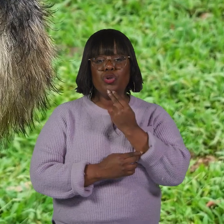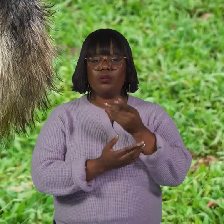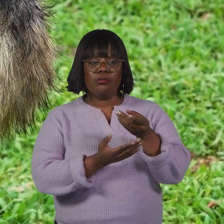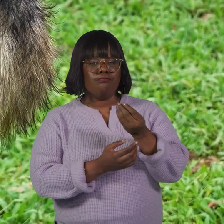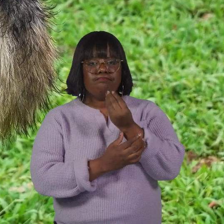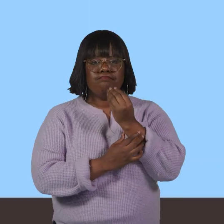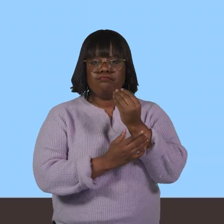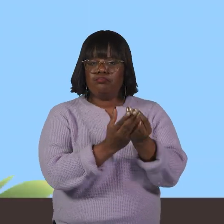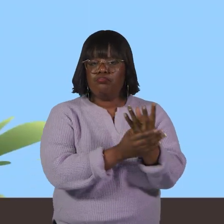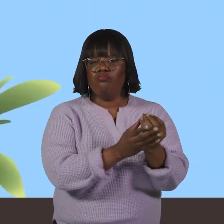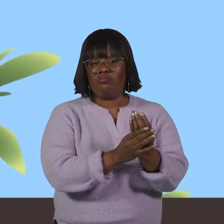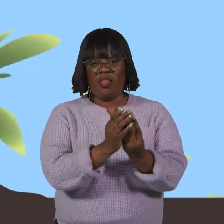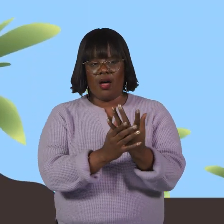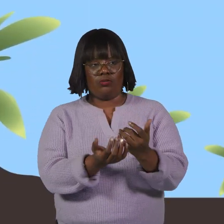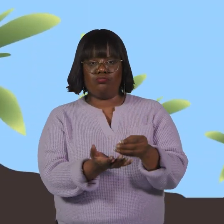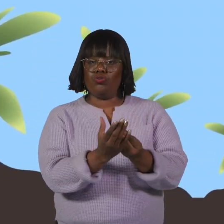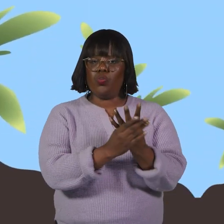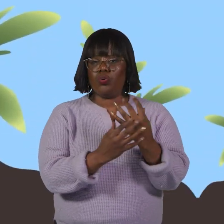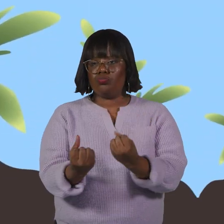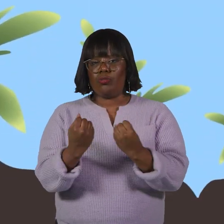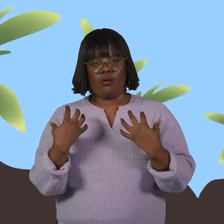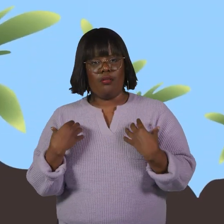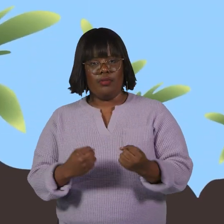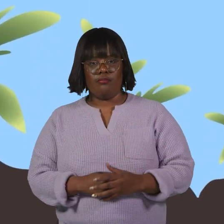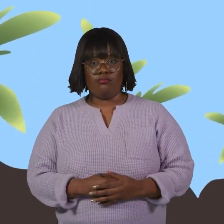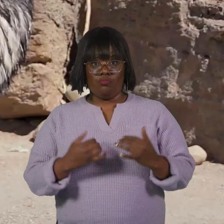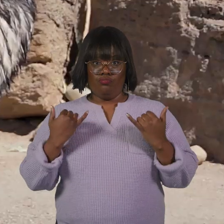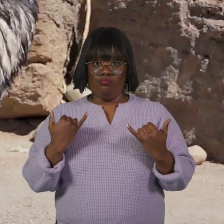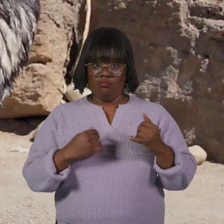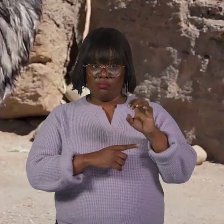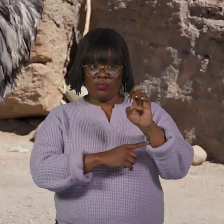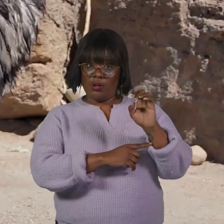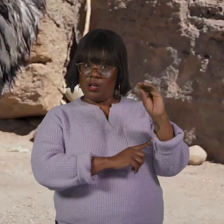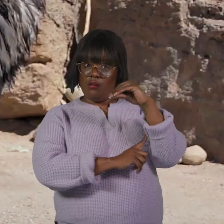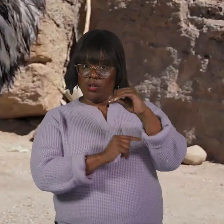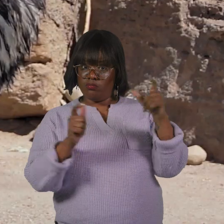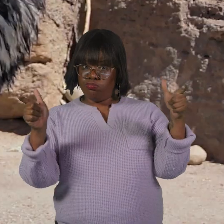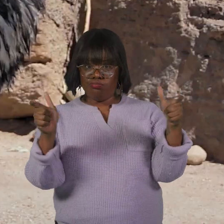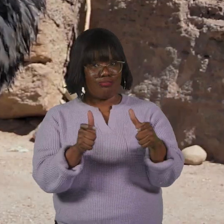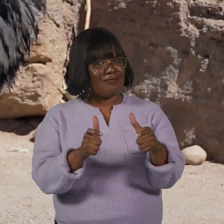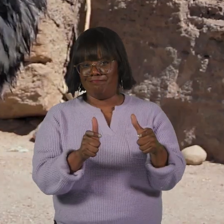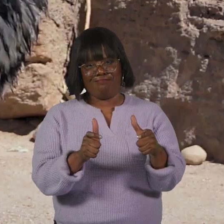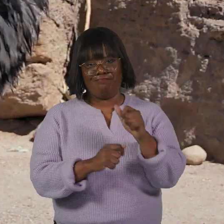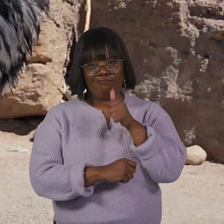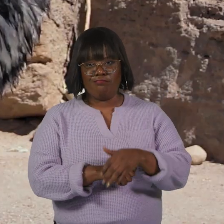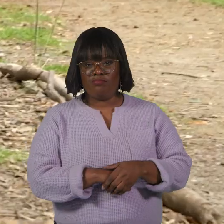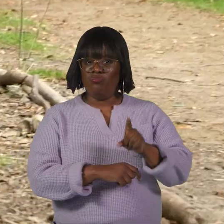the soil, helping plants grow strong and healthy. Currently, emus are not endangered. In fact,